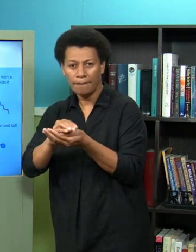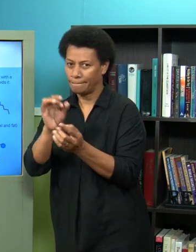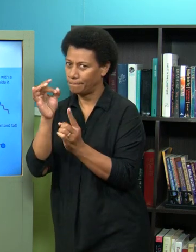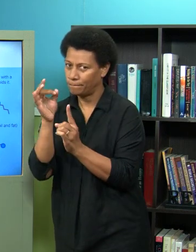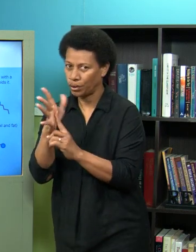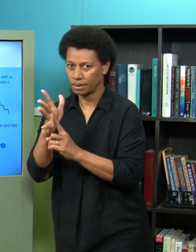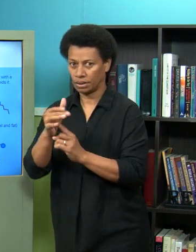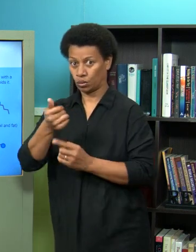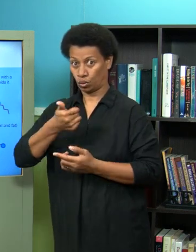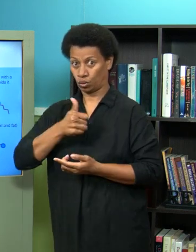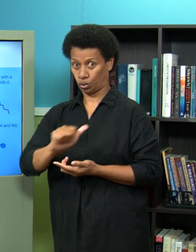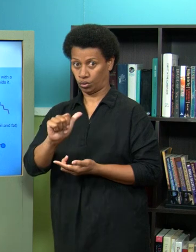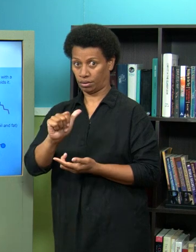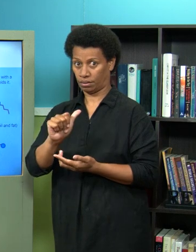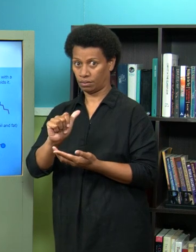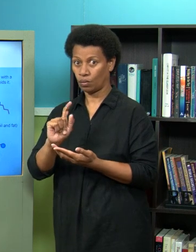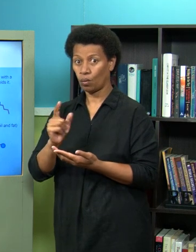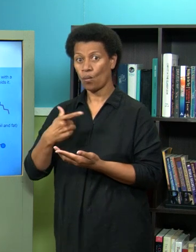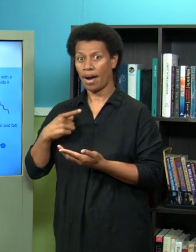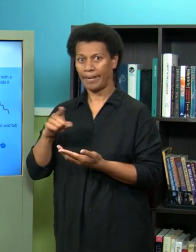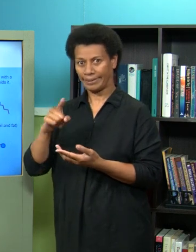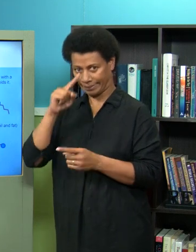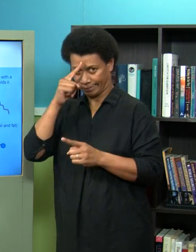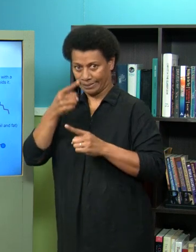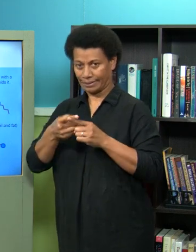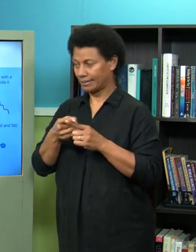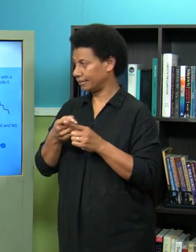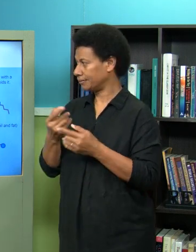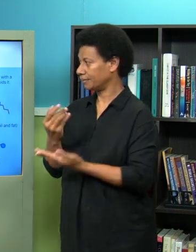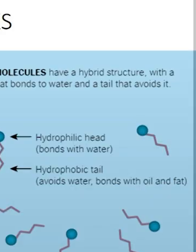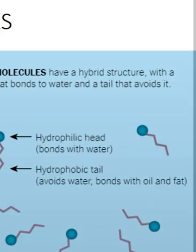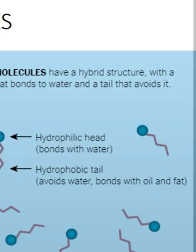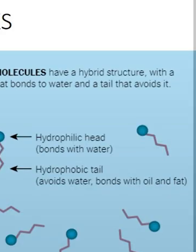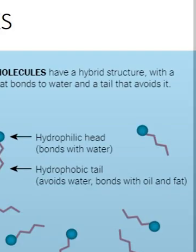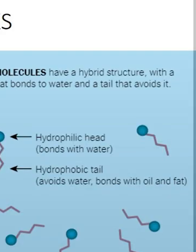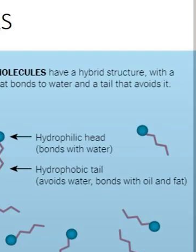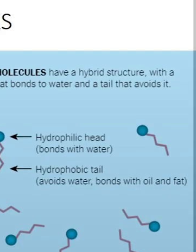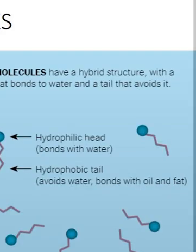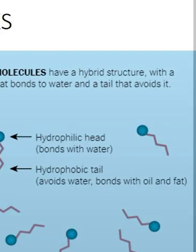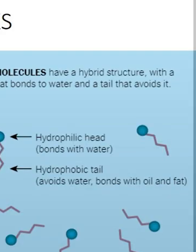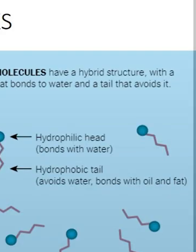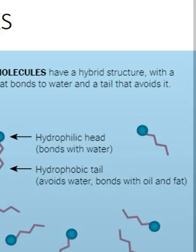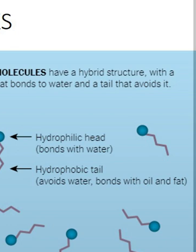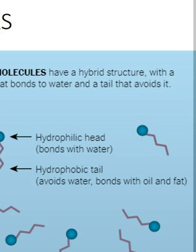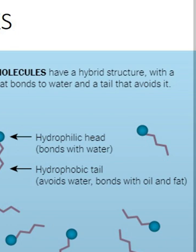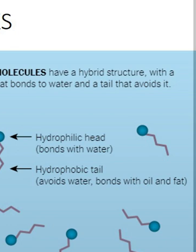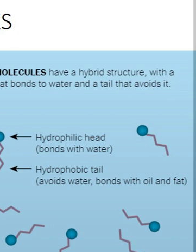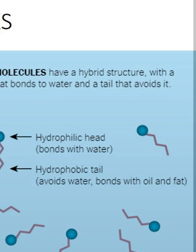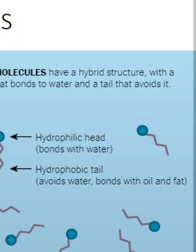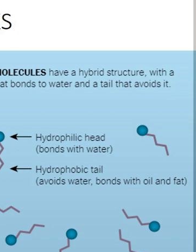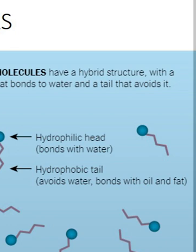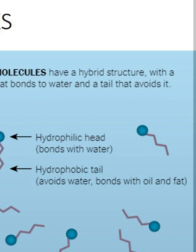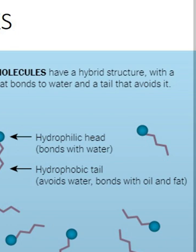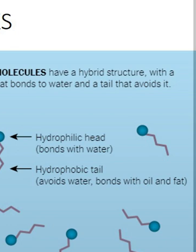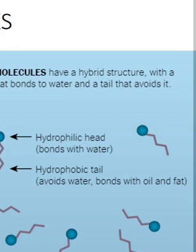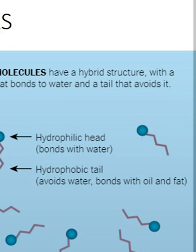to us managing this disease okay now on the on the right here we have the basically the uh coronavirus an example of a